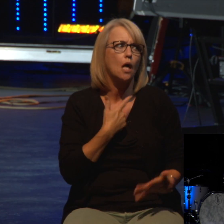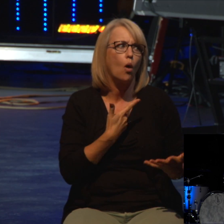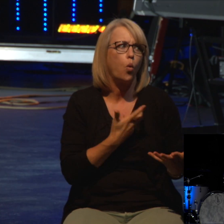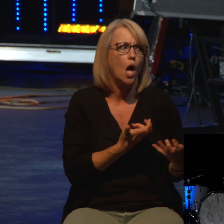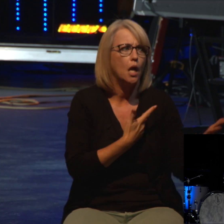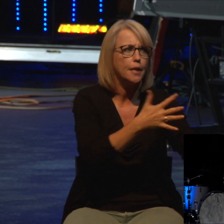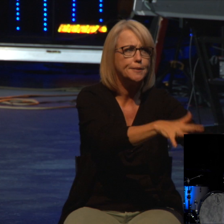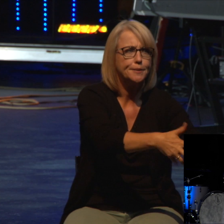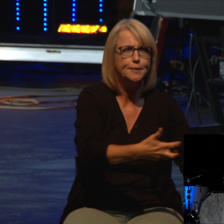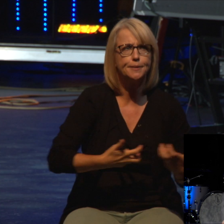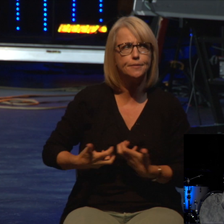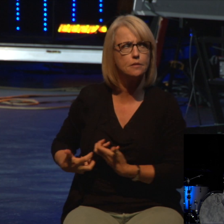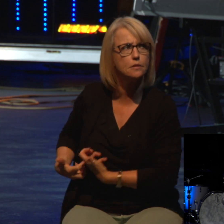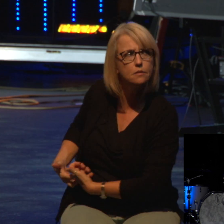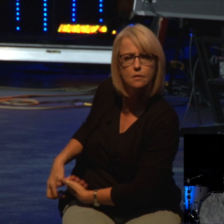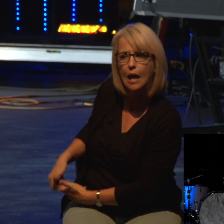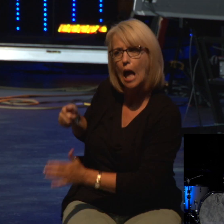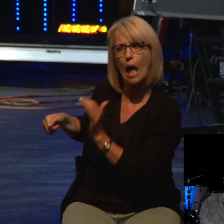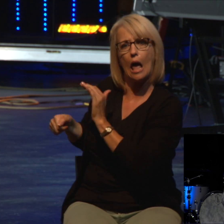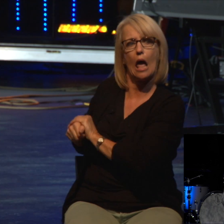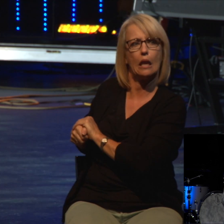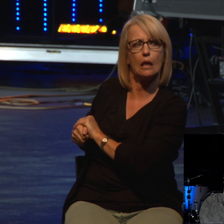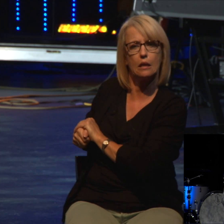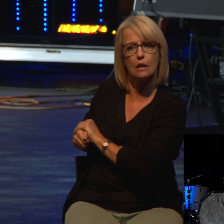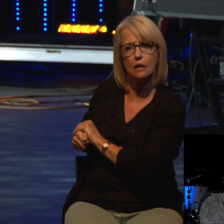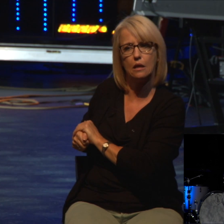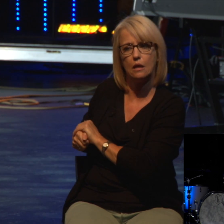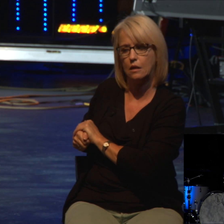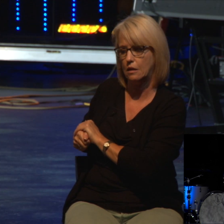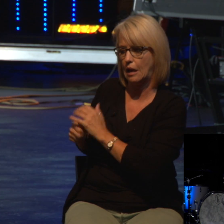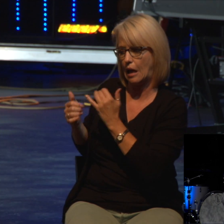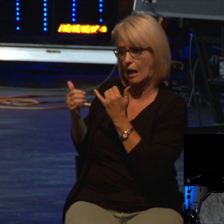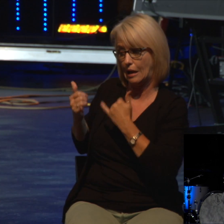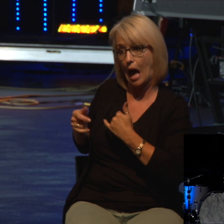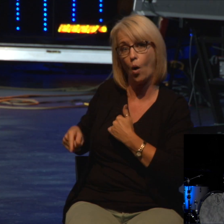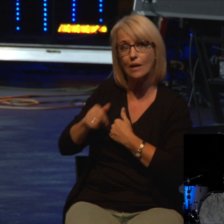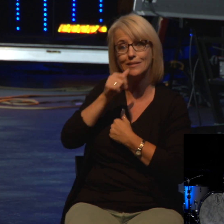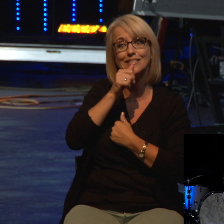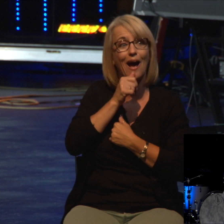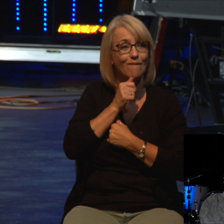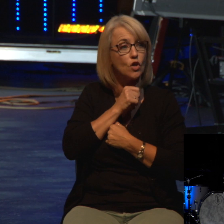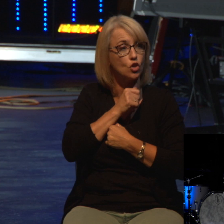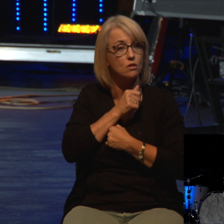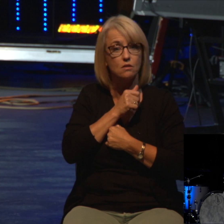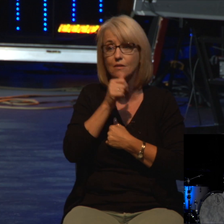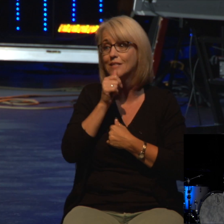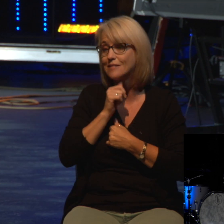hid it. And he might as well have added, I suffered for it. In that seventh chapter of